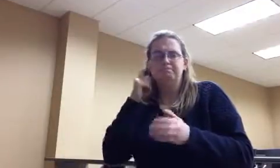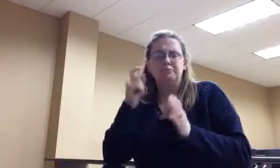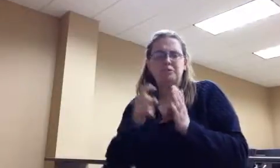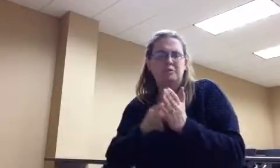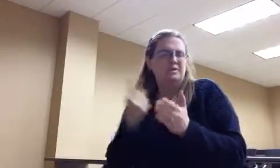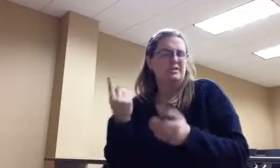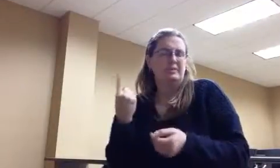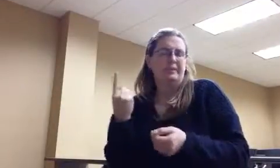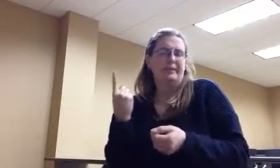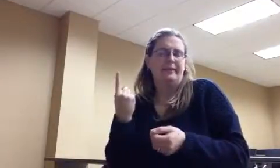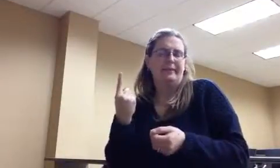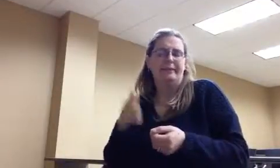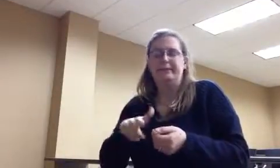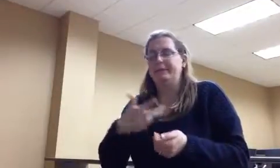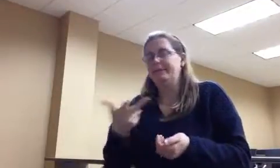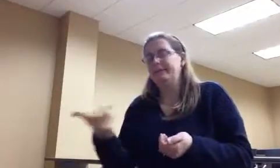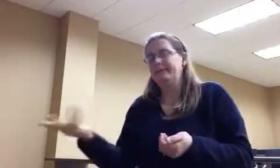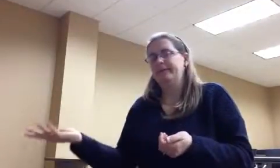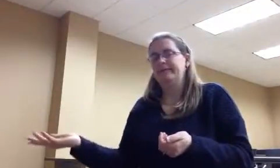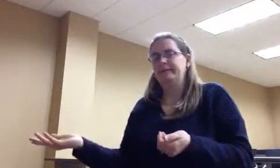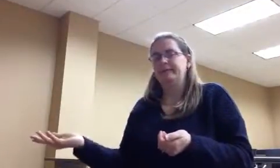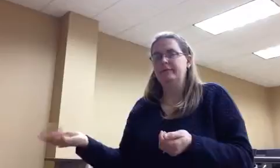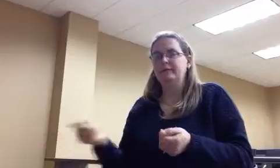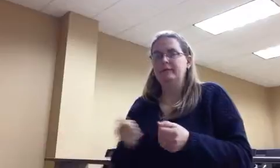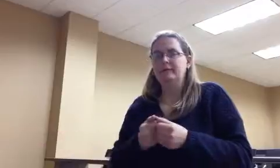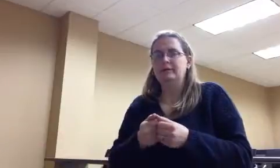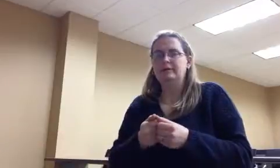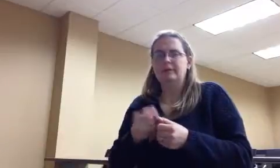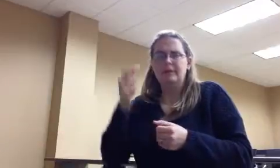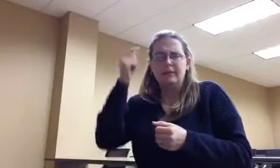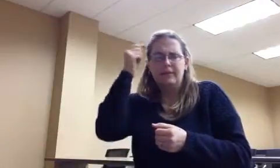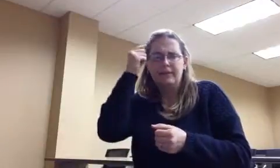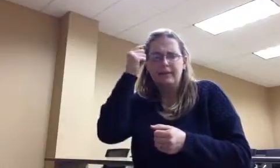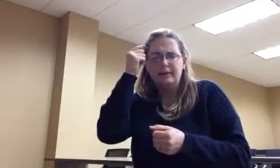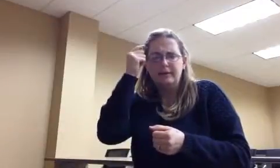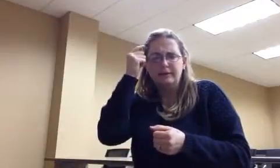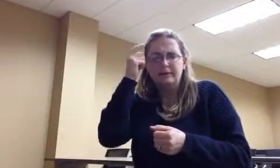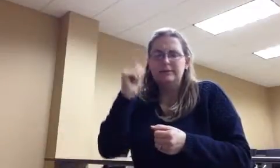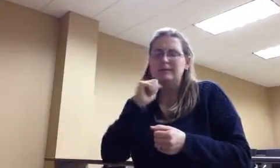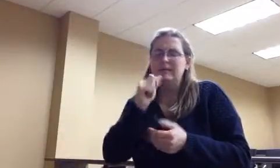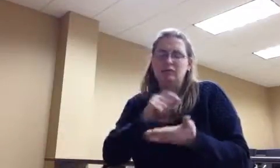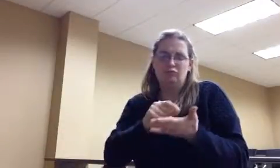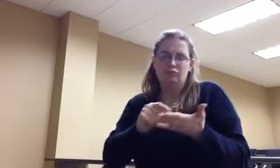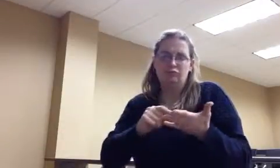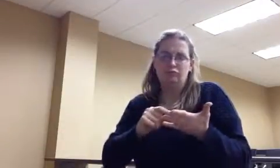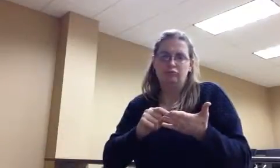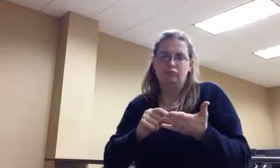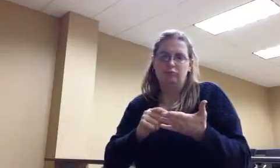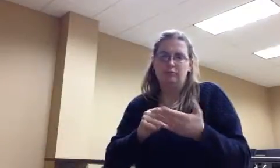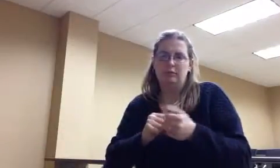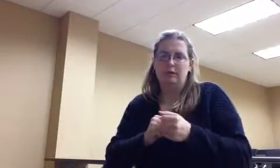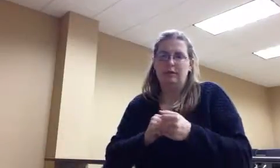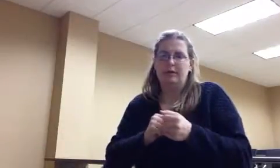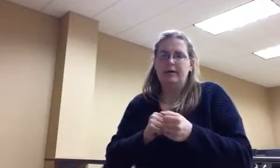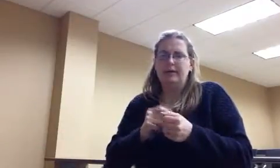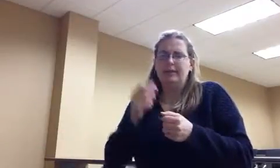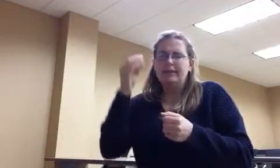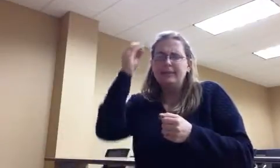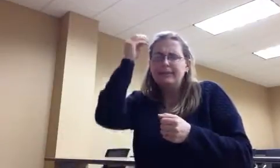So what I want you to do right now is think, do not write the things that you already know about me. Think about the things you already know about